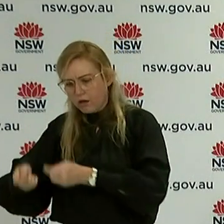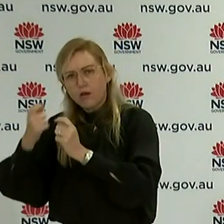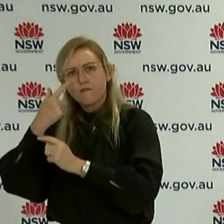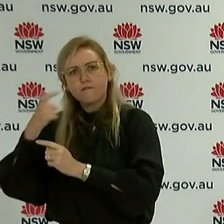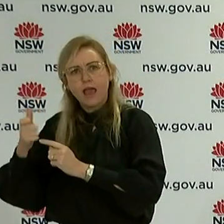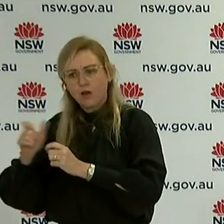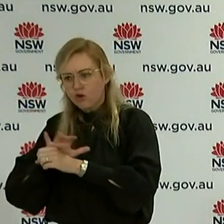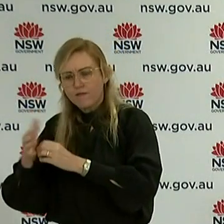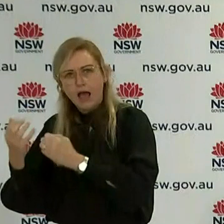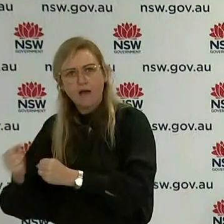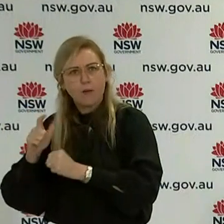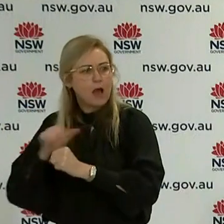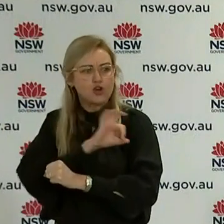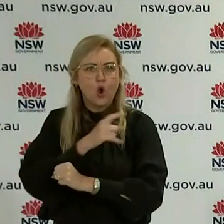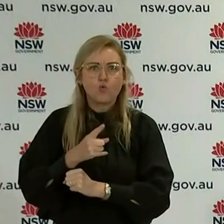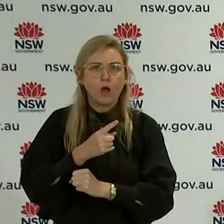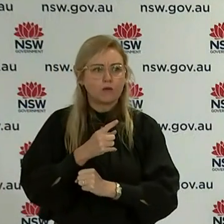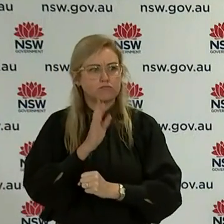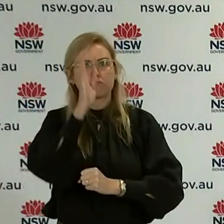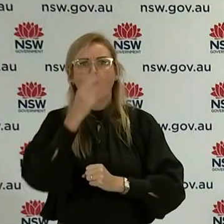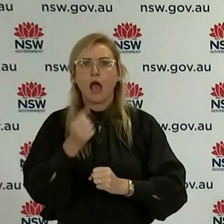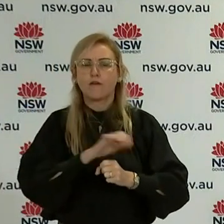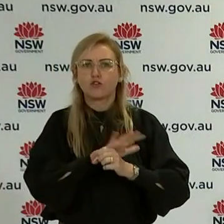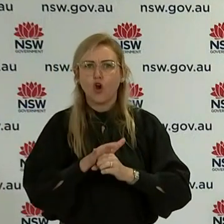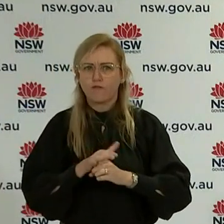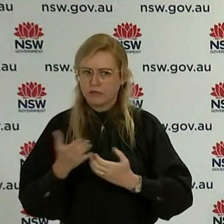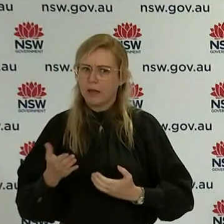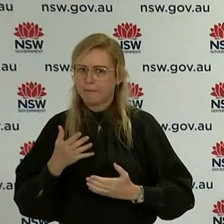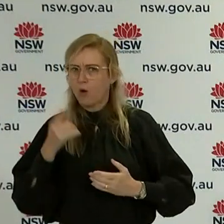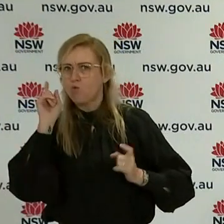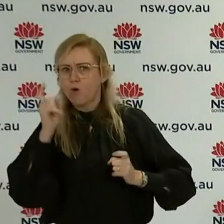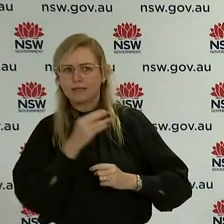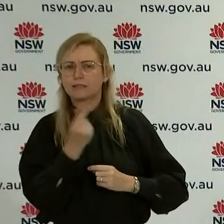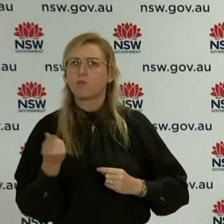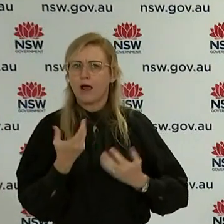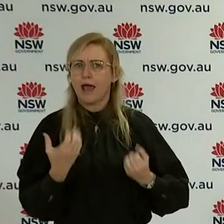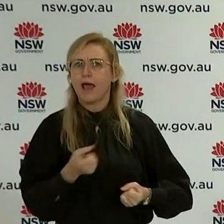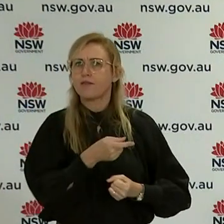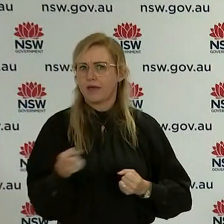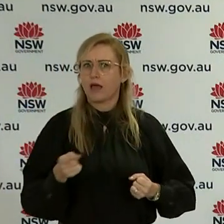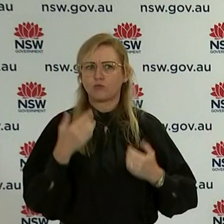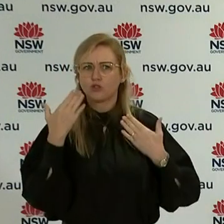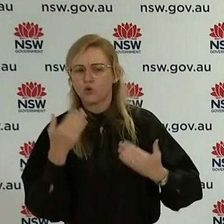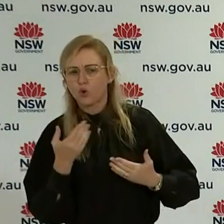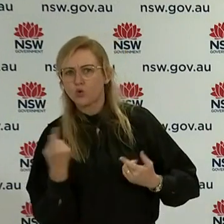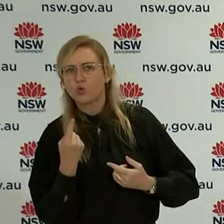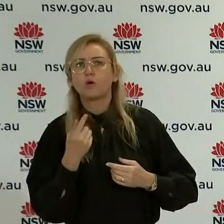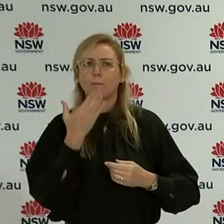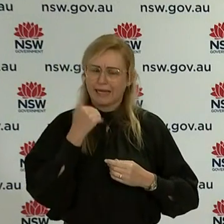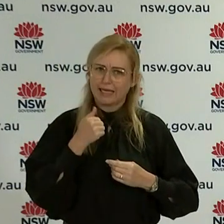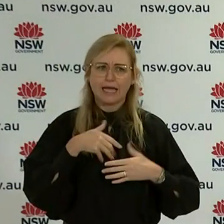cases, so please come forward for testing if you have even the mild symptoms, if you leave in Dubbo or Mudgee.